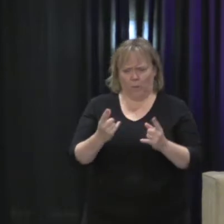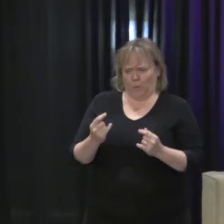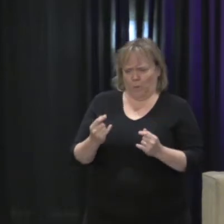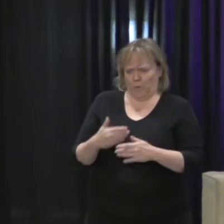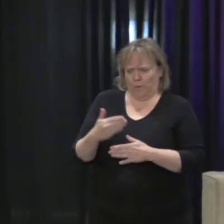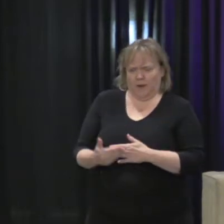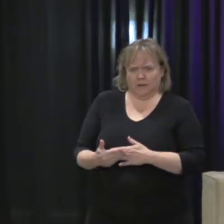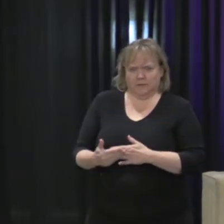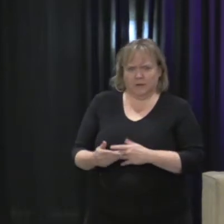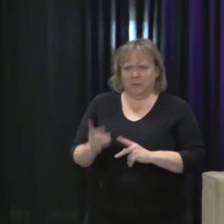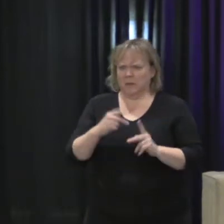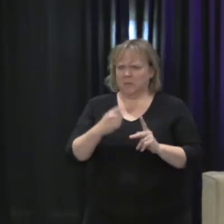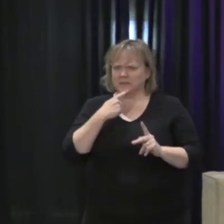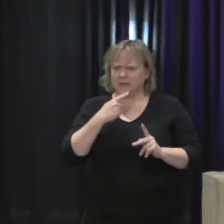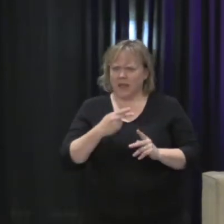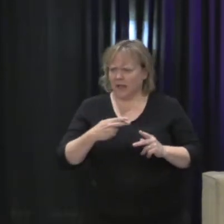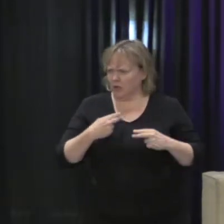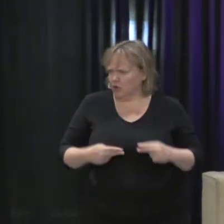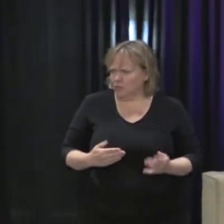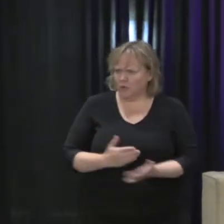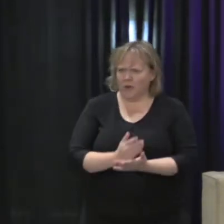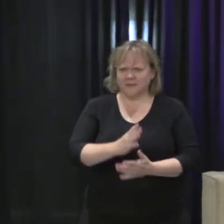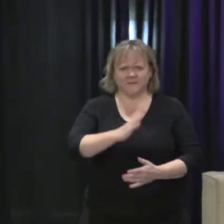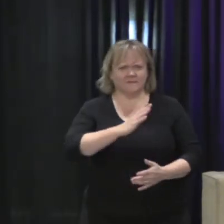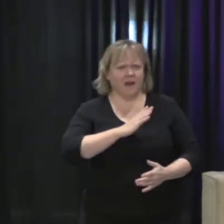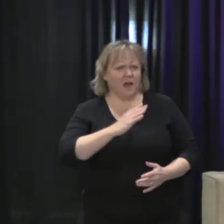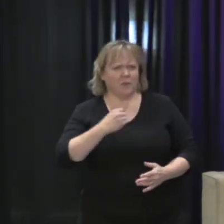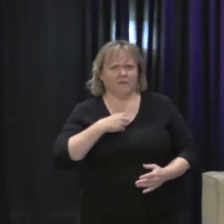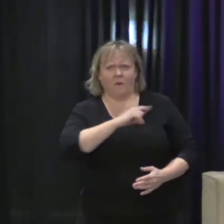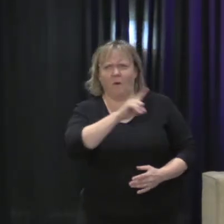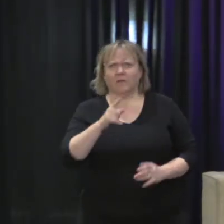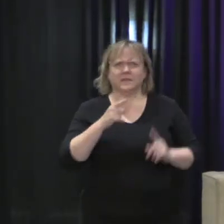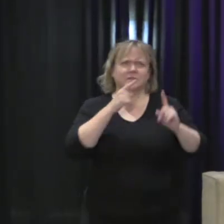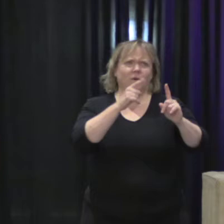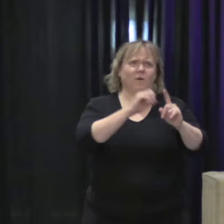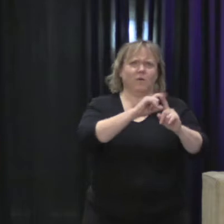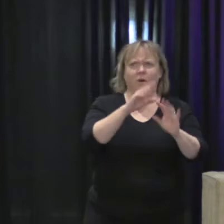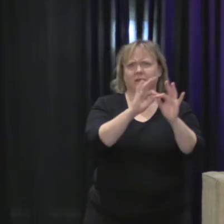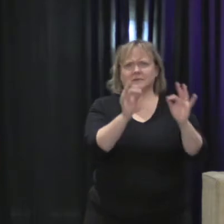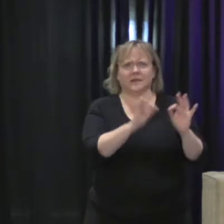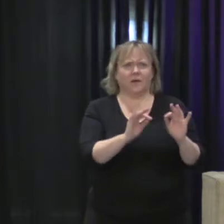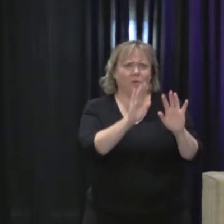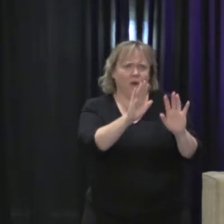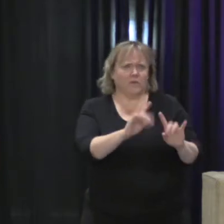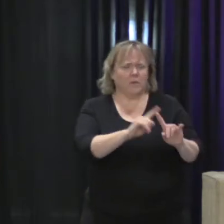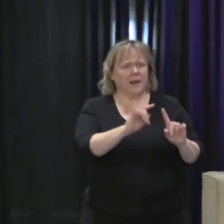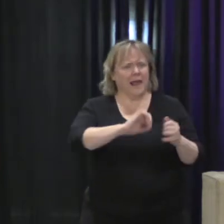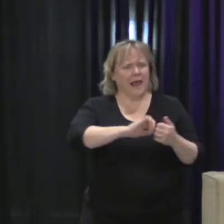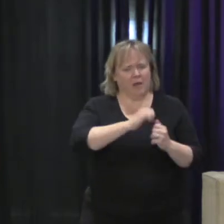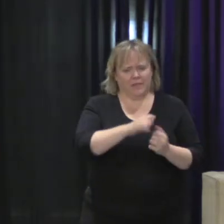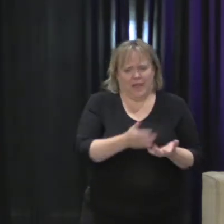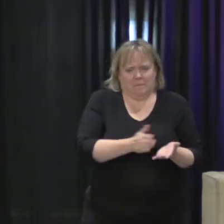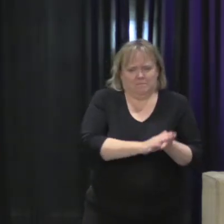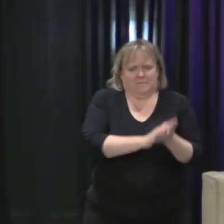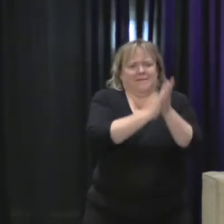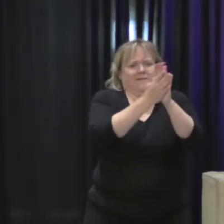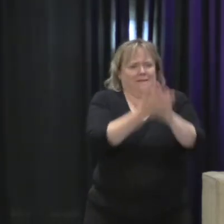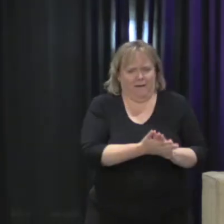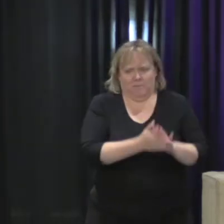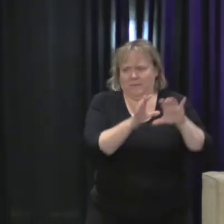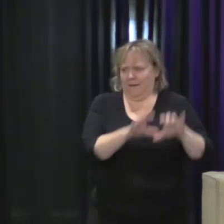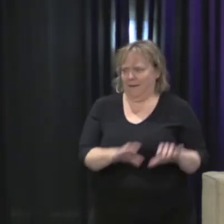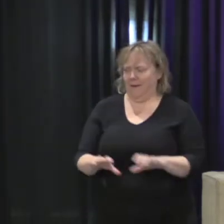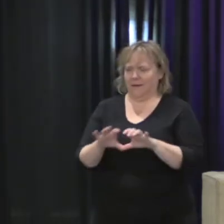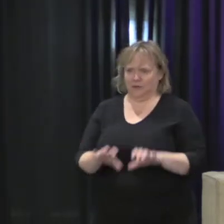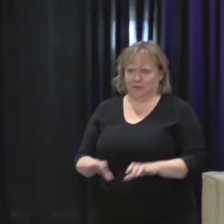great language, aspirational principles. How do we turn those into action? So I want to just spend the next few minutes talking about how we turned this